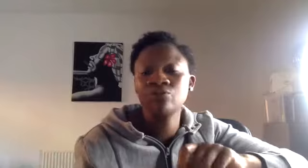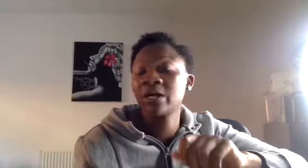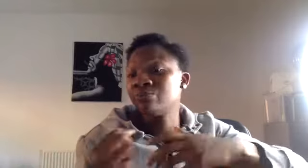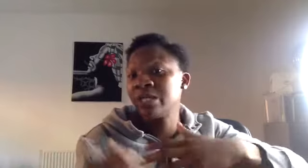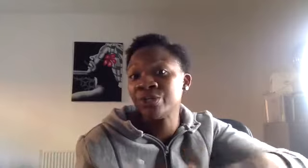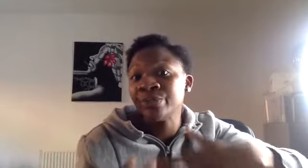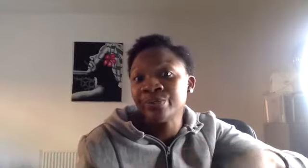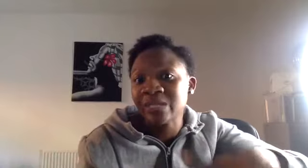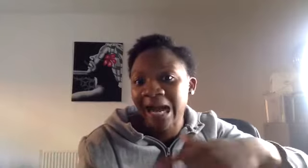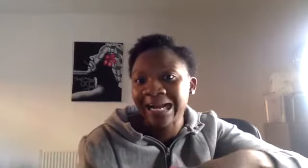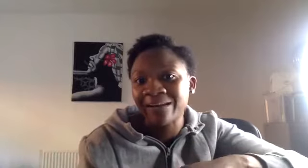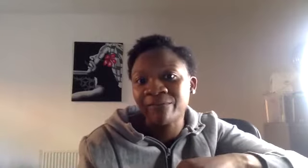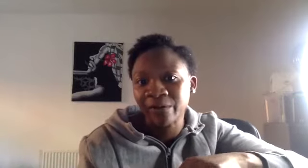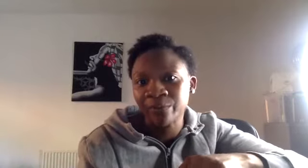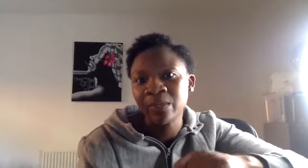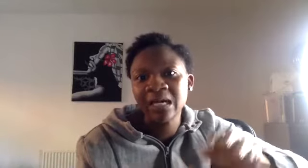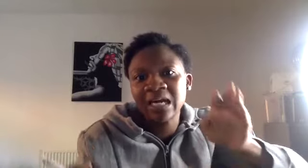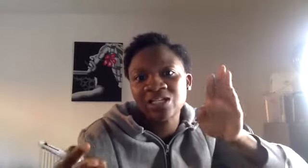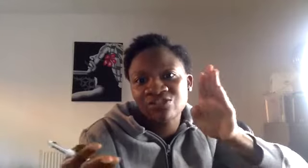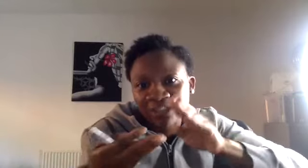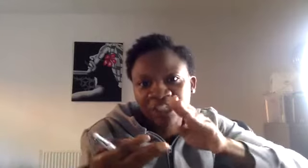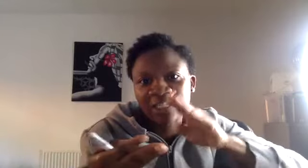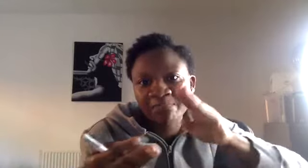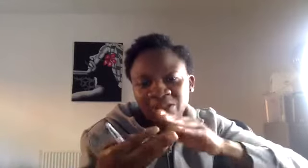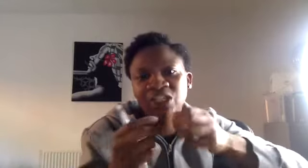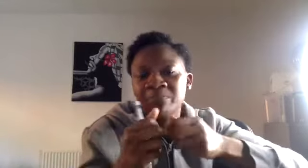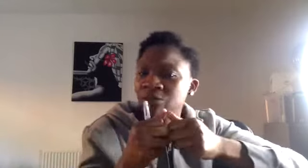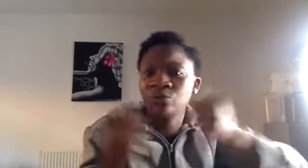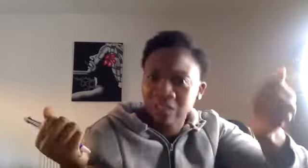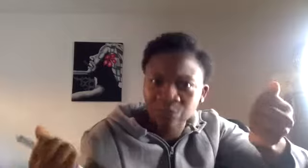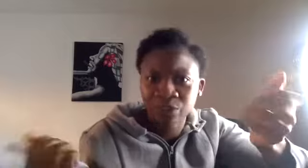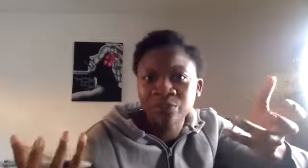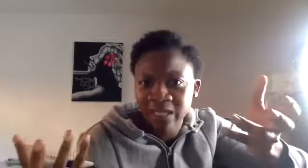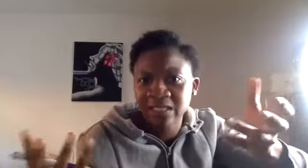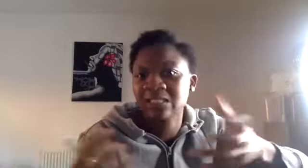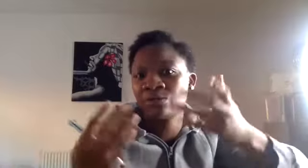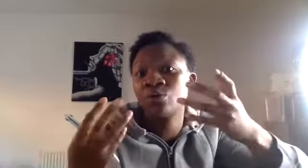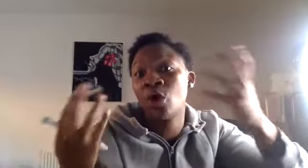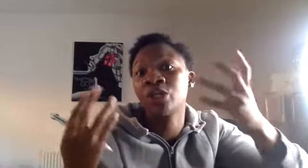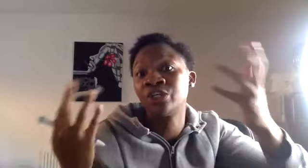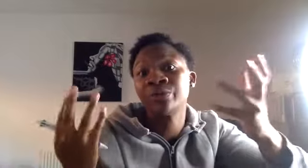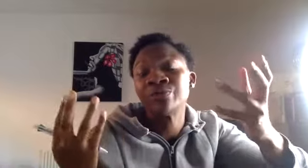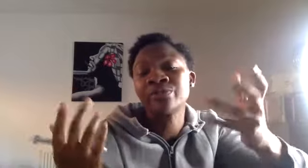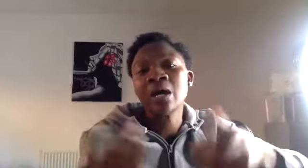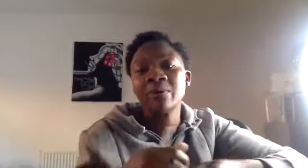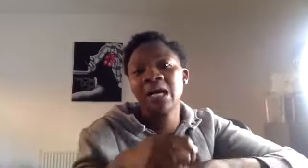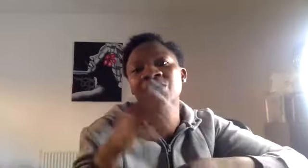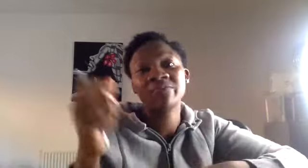try to reuse that cling film, it's scrunchy, it's bunchy, but you can still use it. It's still got use, but now you have to